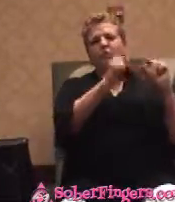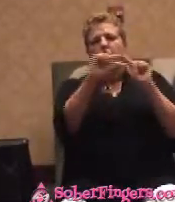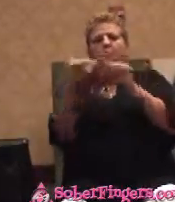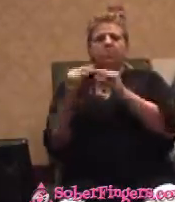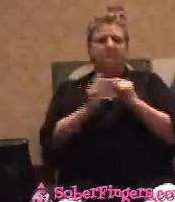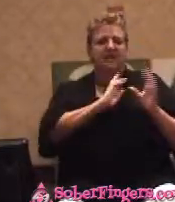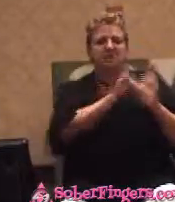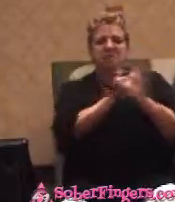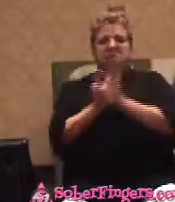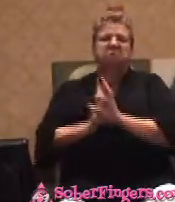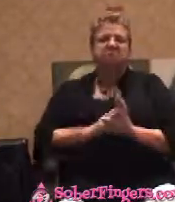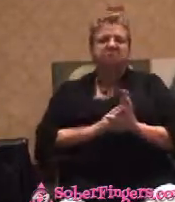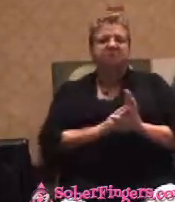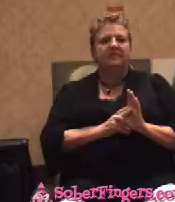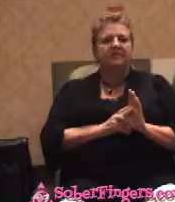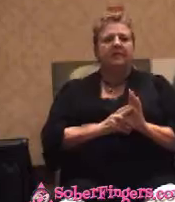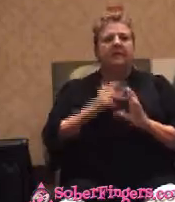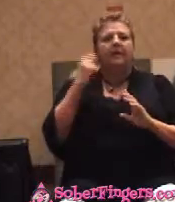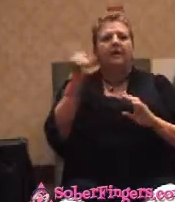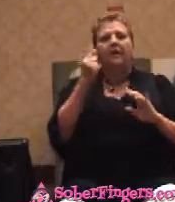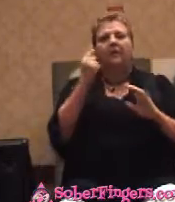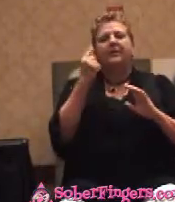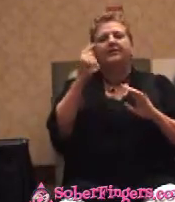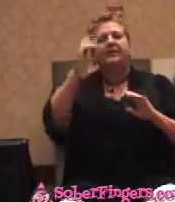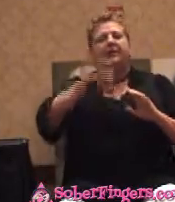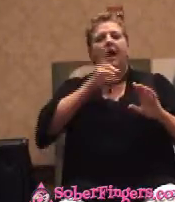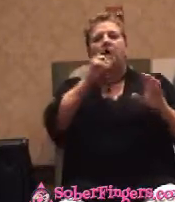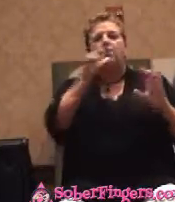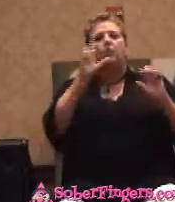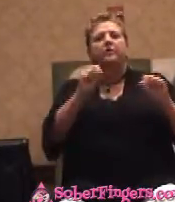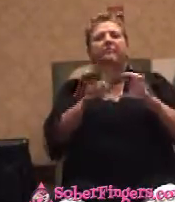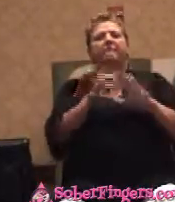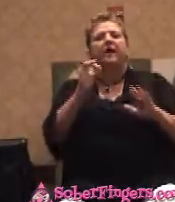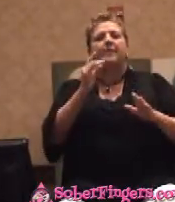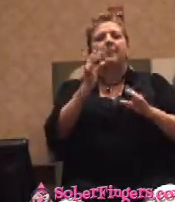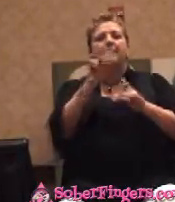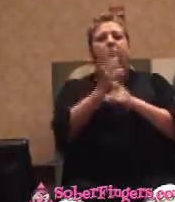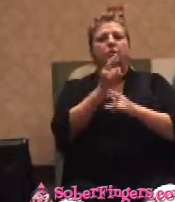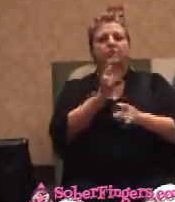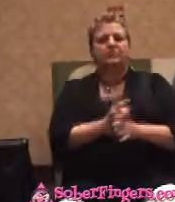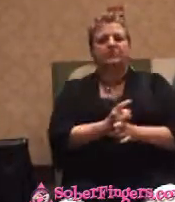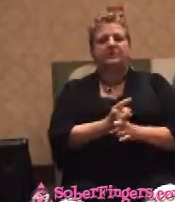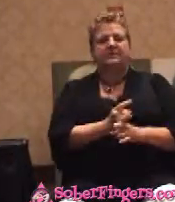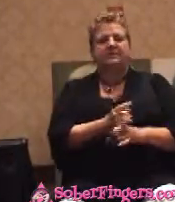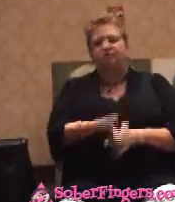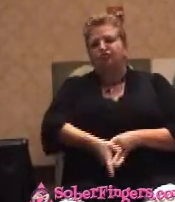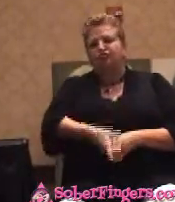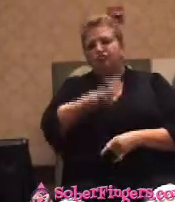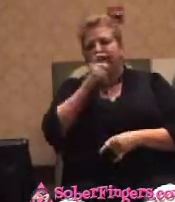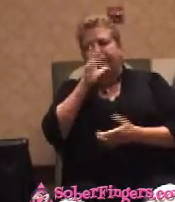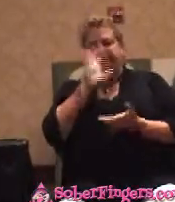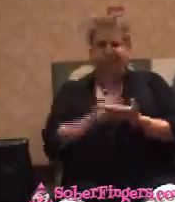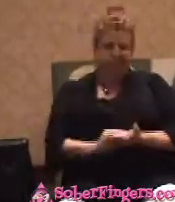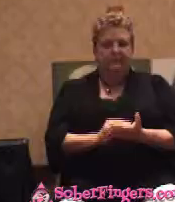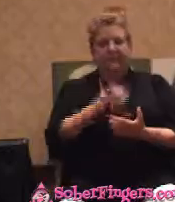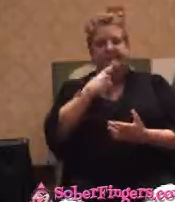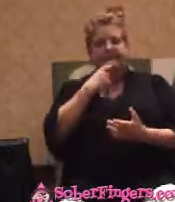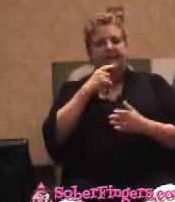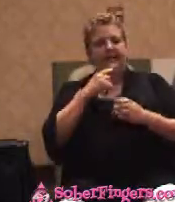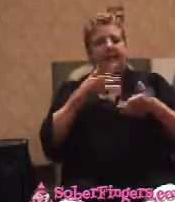I was always the guy that found a little bit of booze somewhere and drank it and said, let's do it again. And some of them wouldn't go with me every